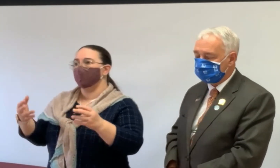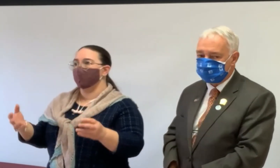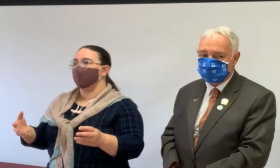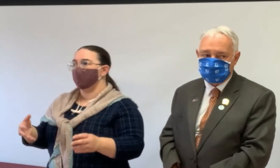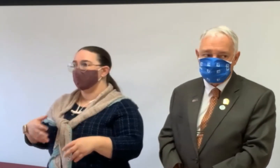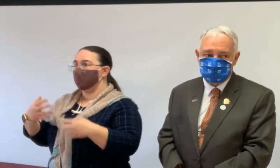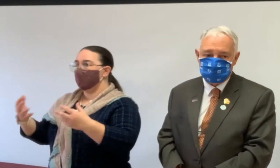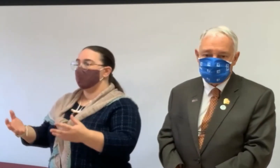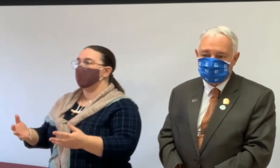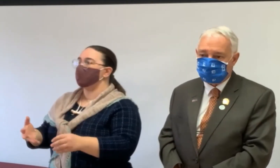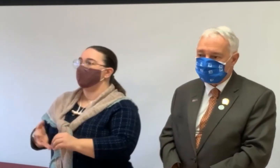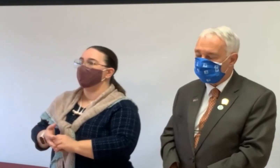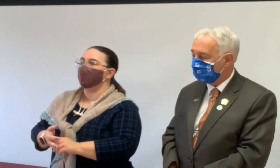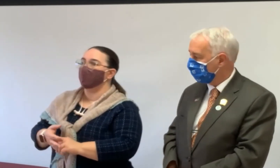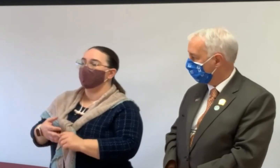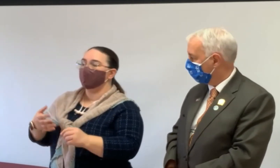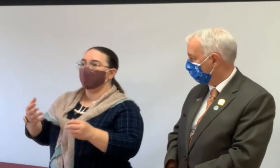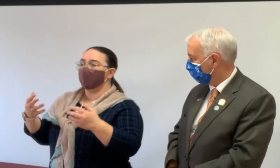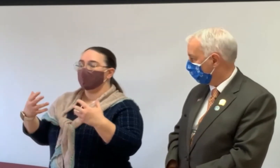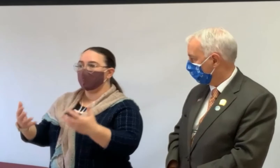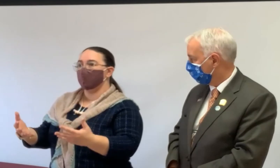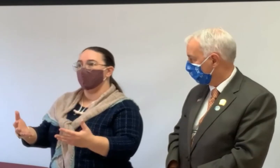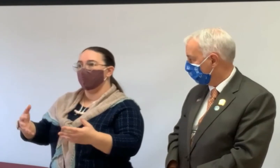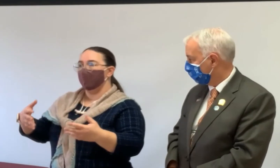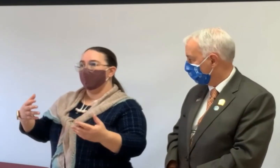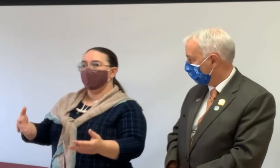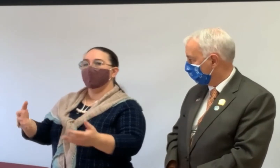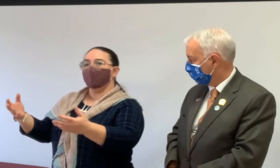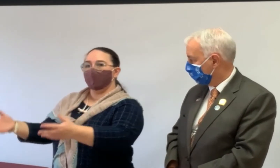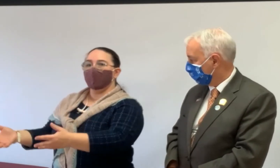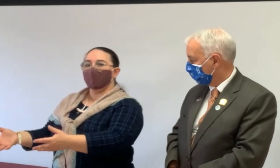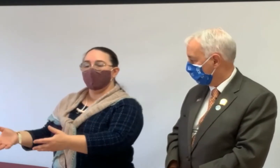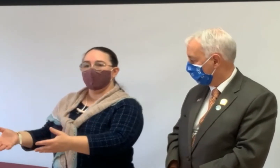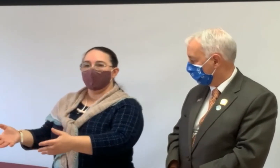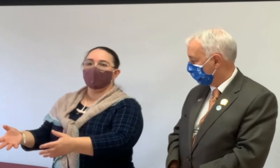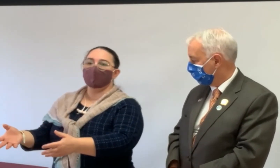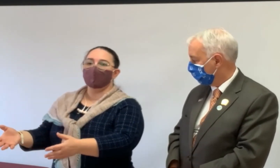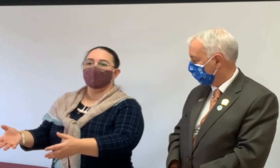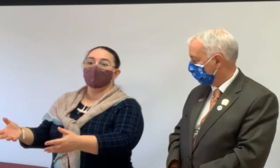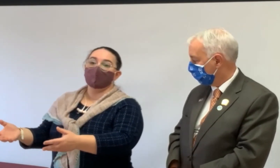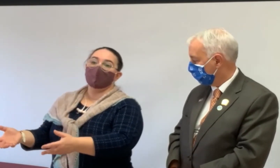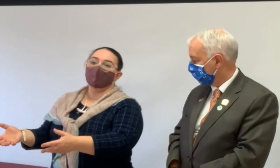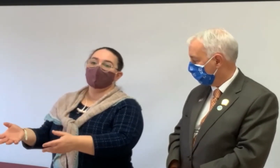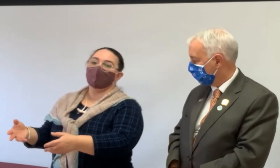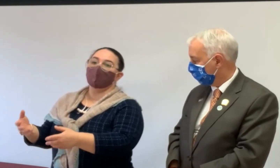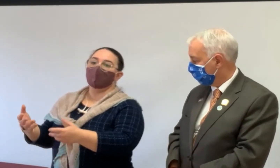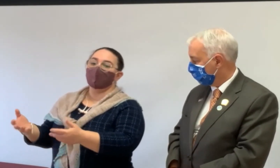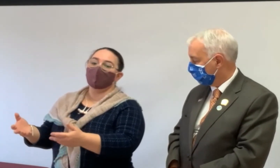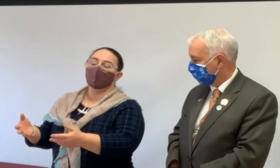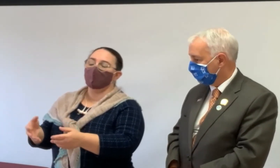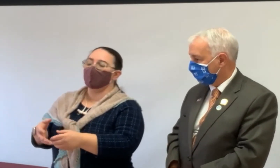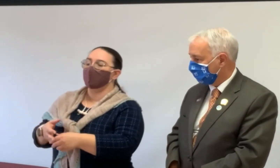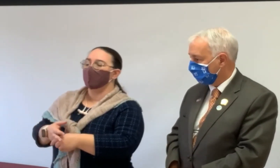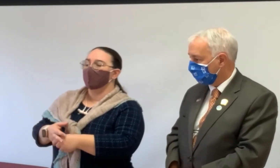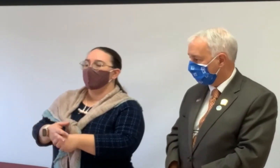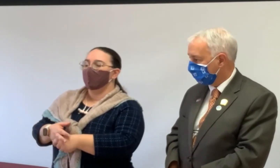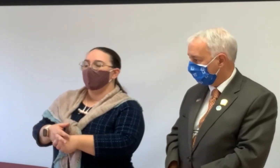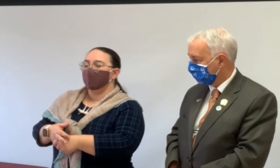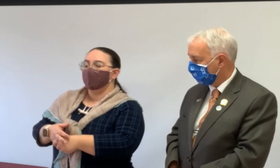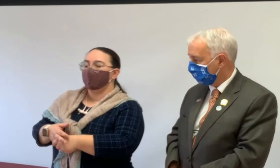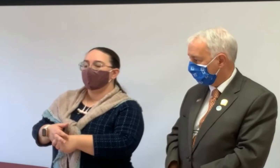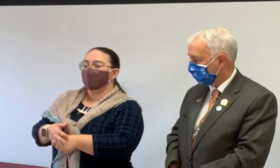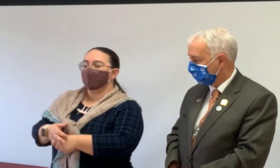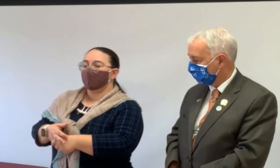heater or a new roof that is hard to pay for. And you, they get stuck and then they feel like they don't have choices and have to sell or can't keep it.